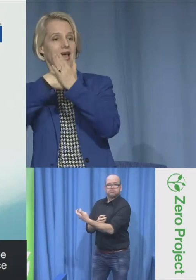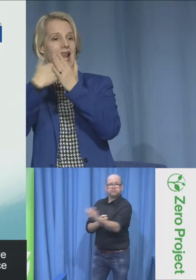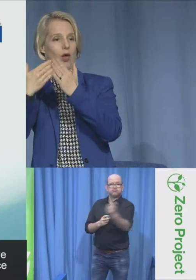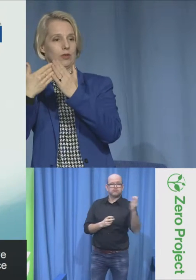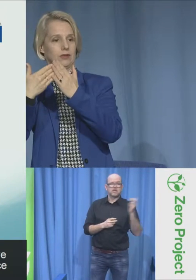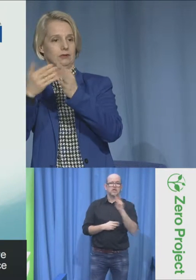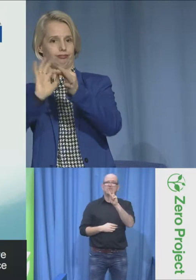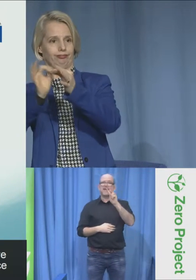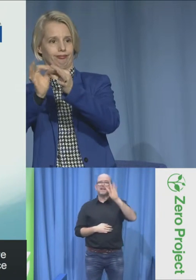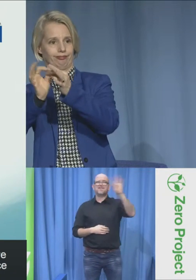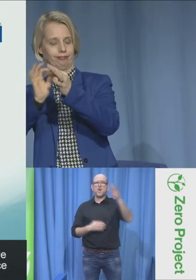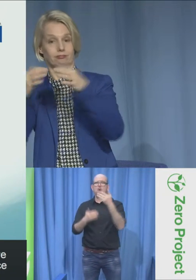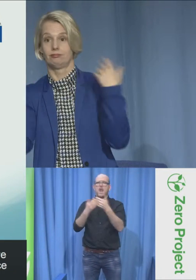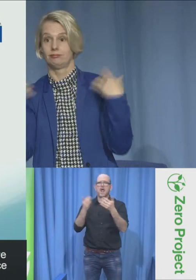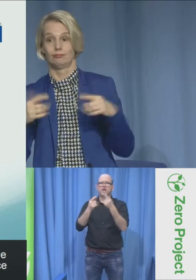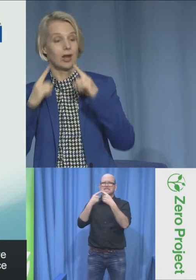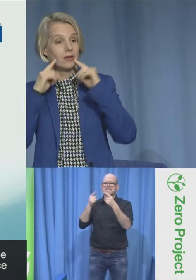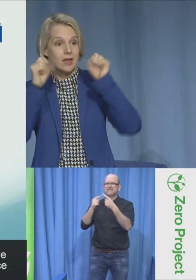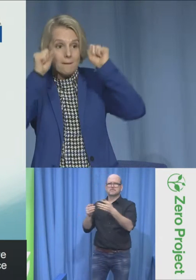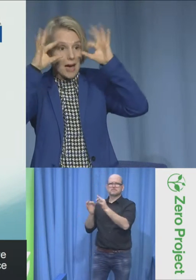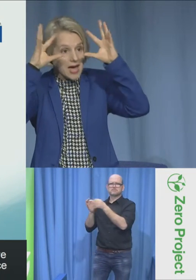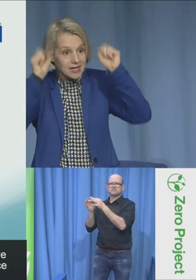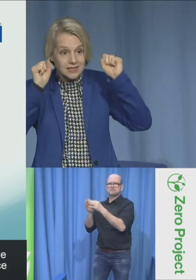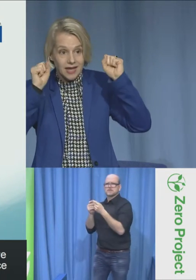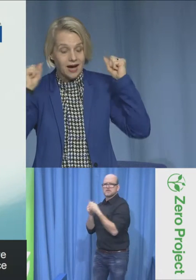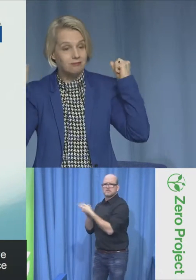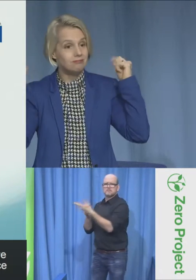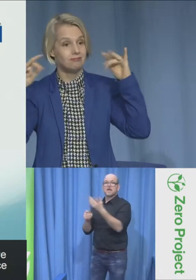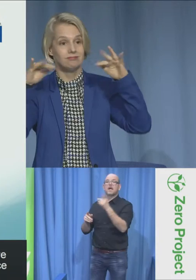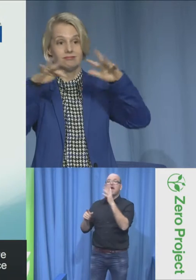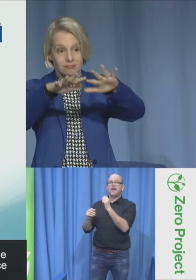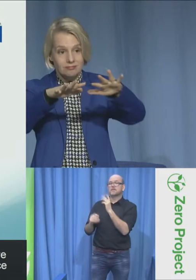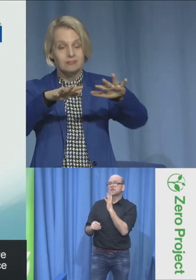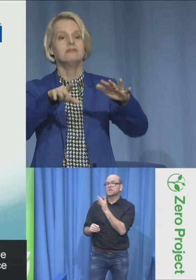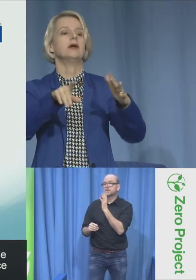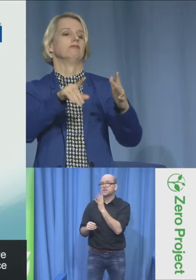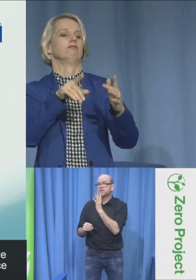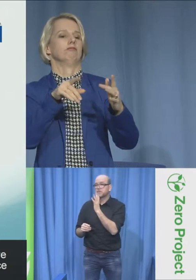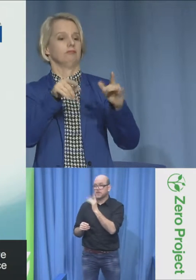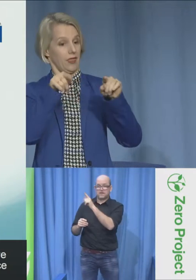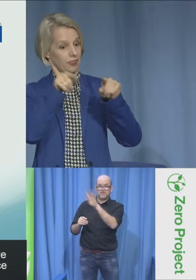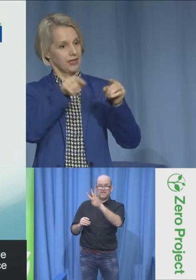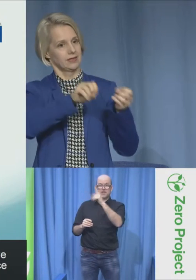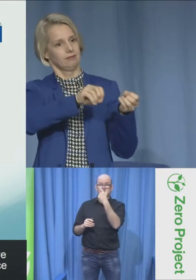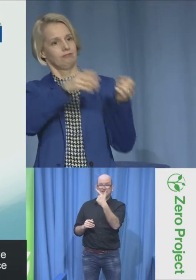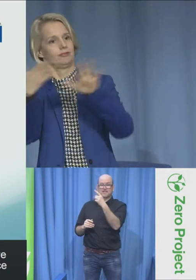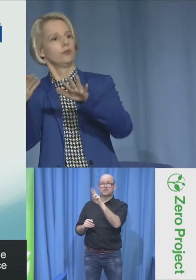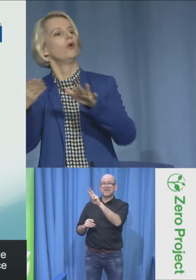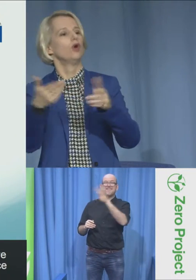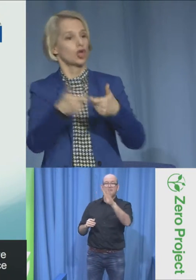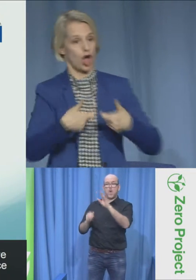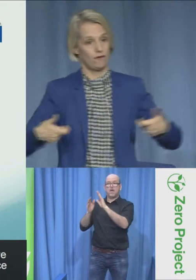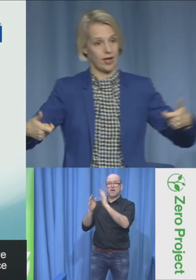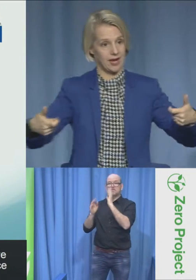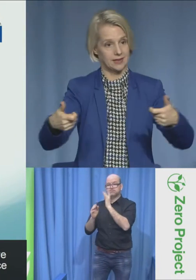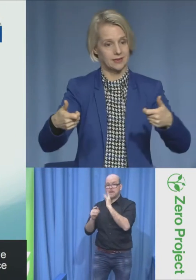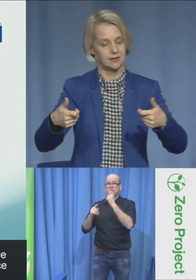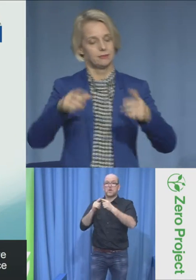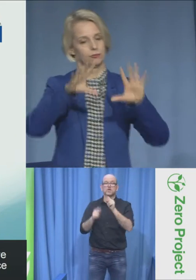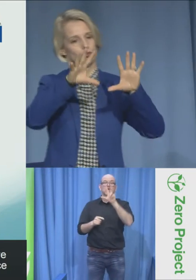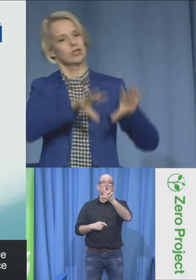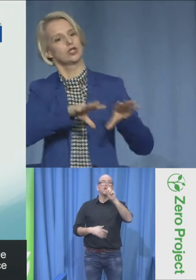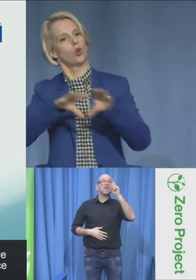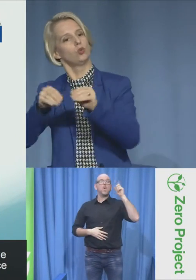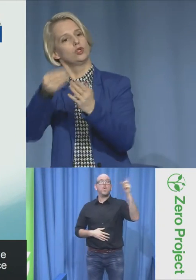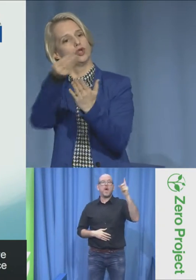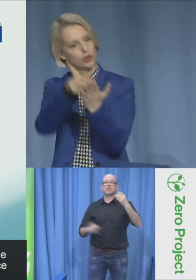and all 31 sign languages simultaneously interpreted during the entire duration of